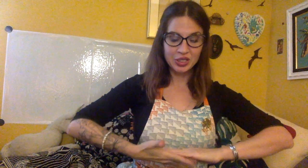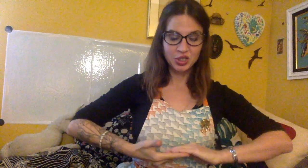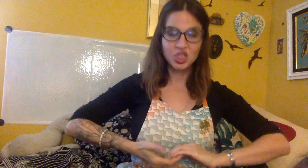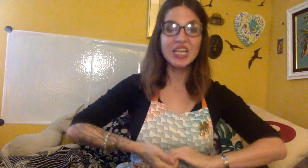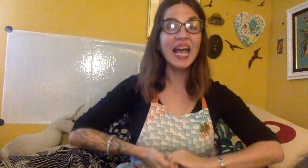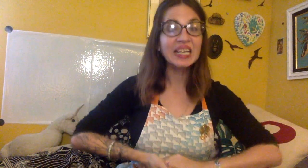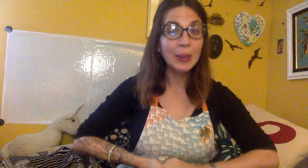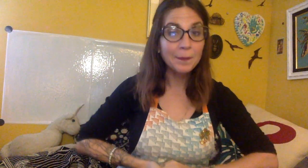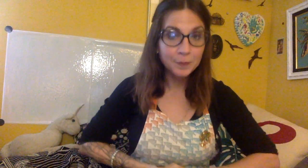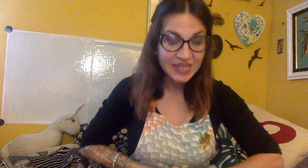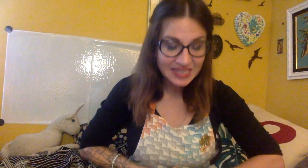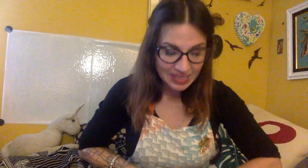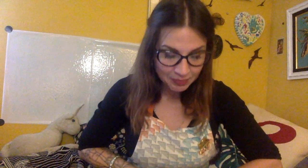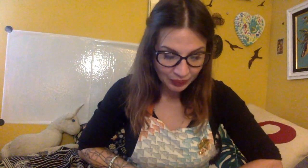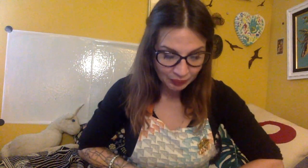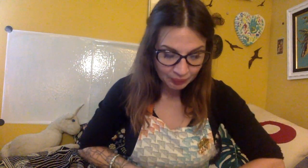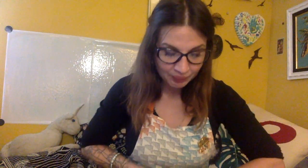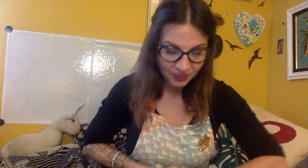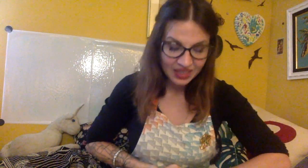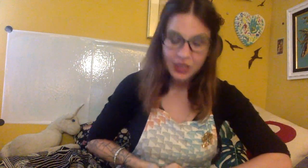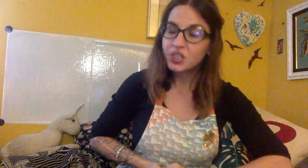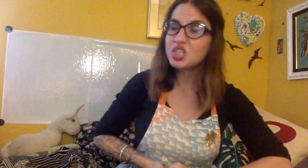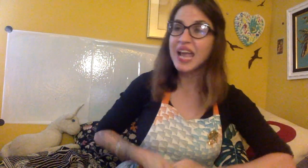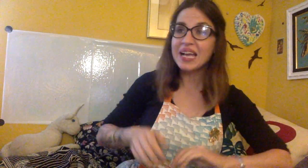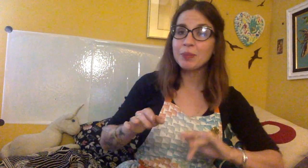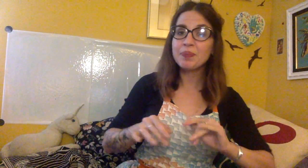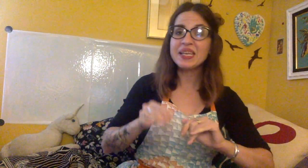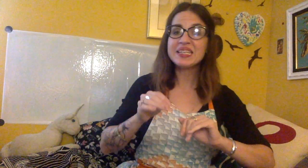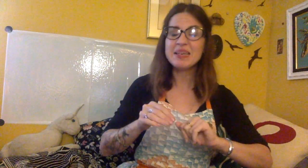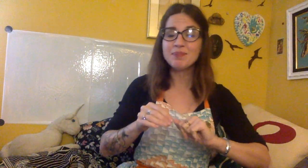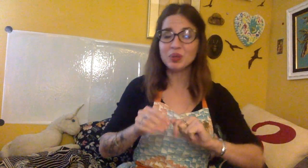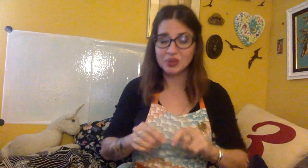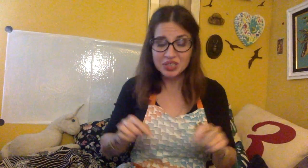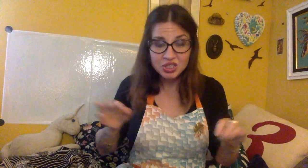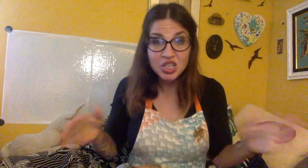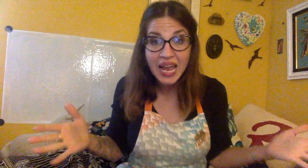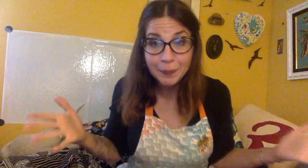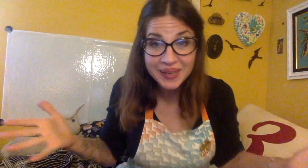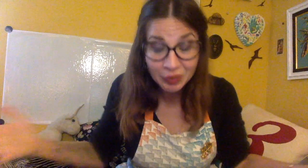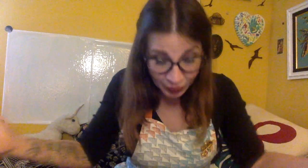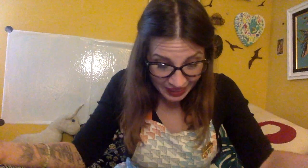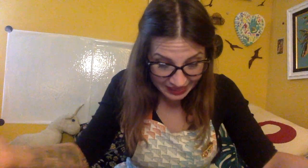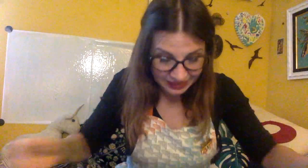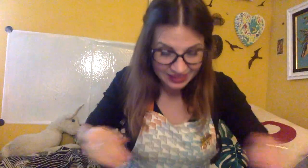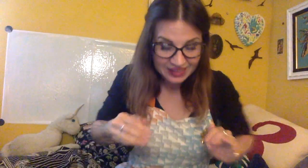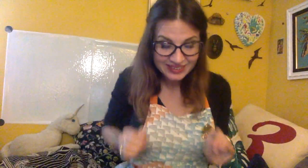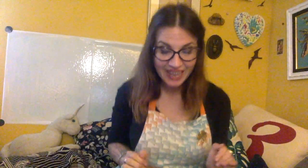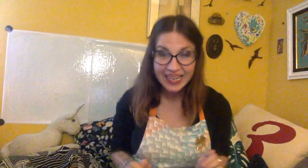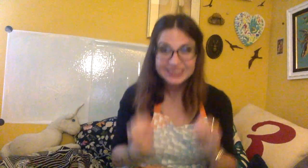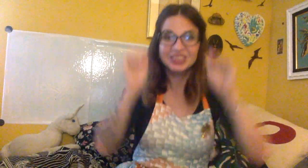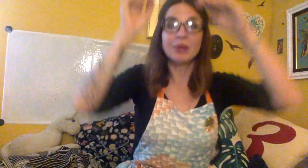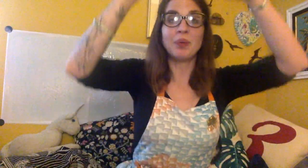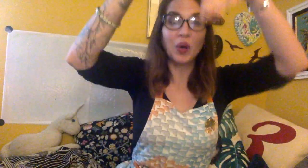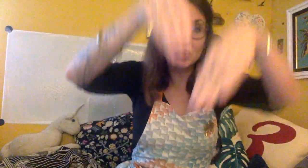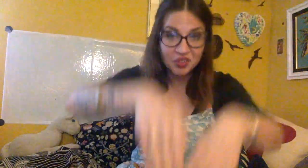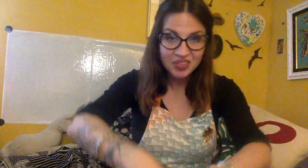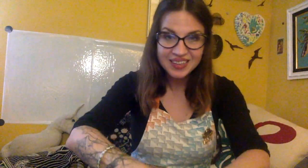Jack, be nimble. Jack, be nimble. Jack, be quick. Jack, jump over the